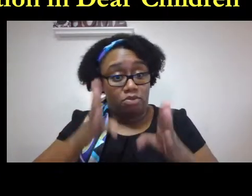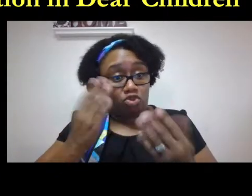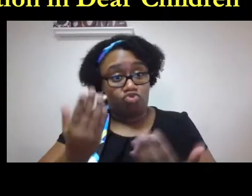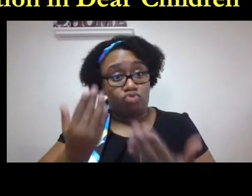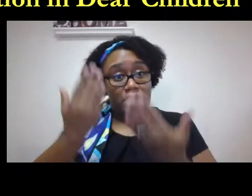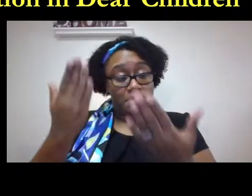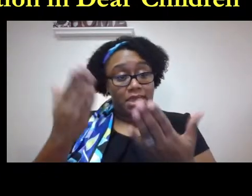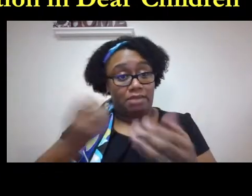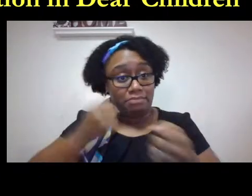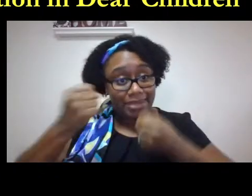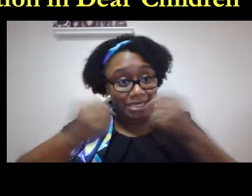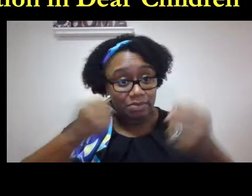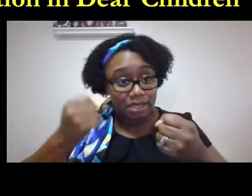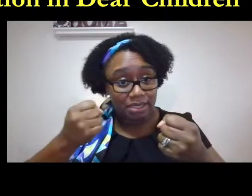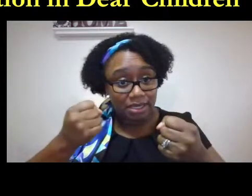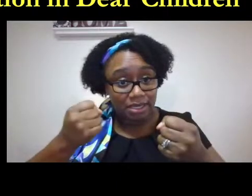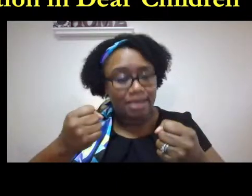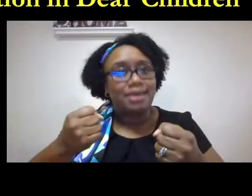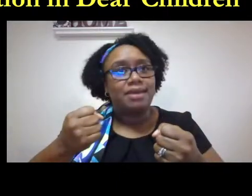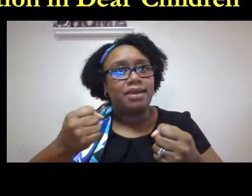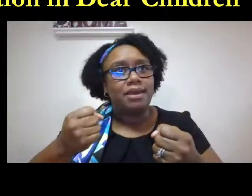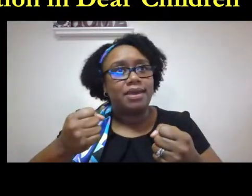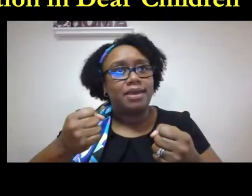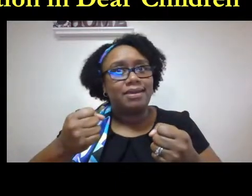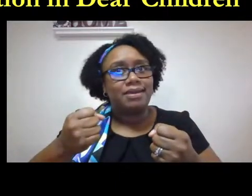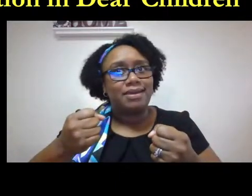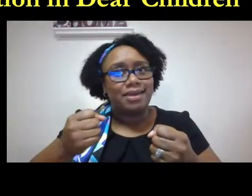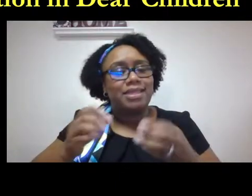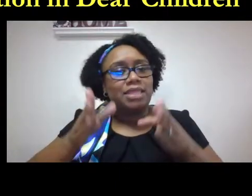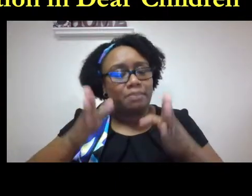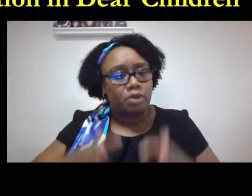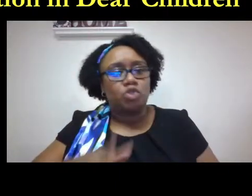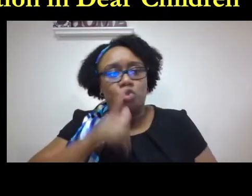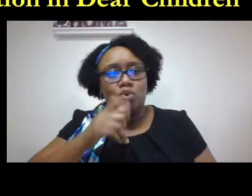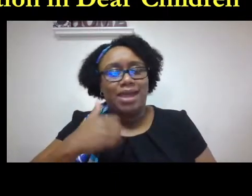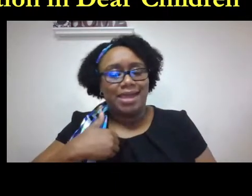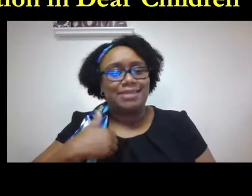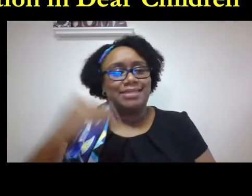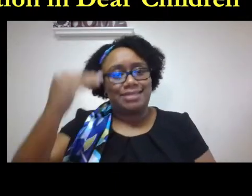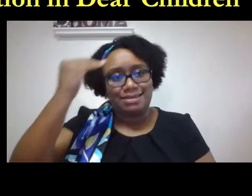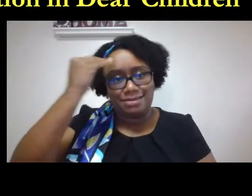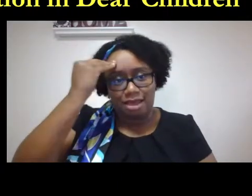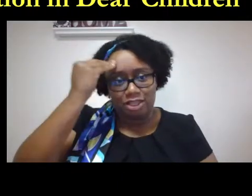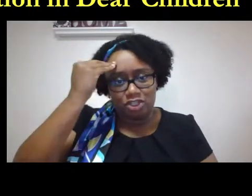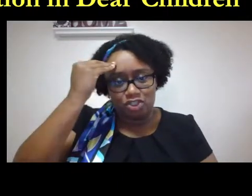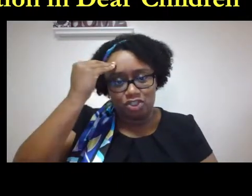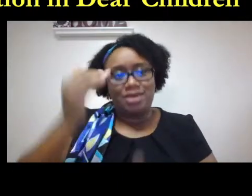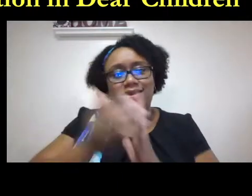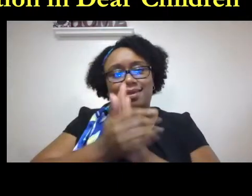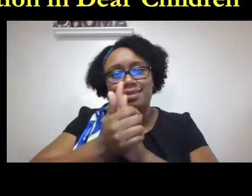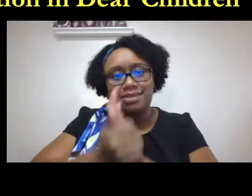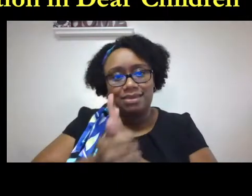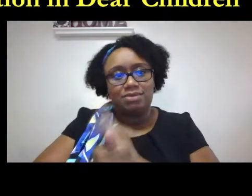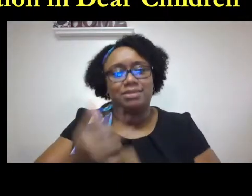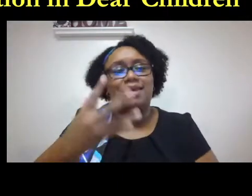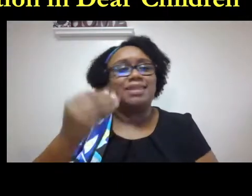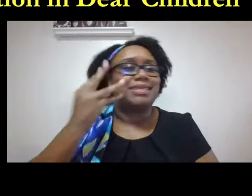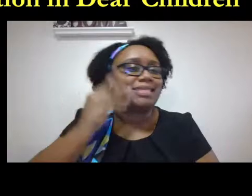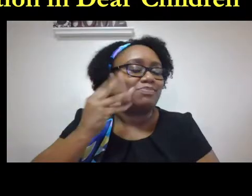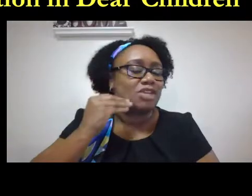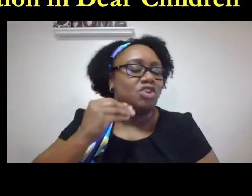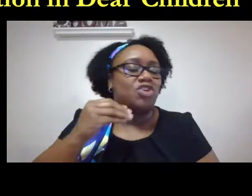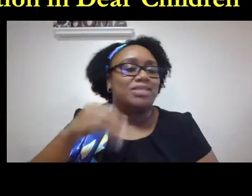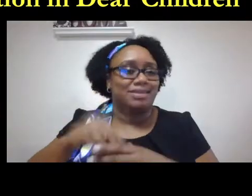to answer the question who is the appropriate person to make placement recommendations the answer is